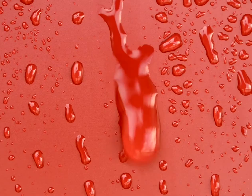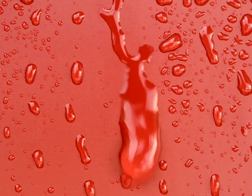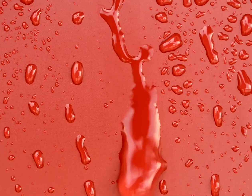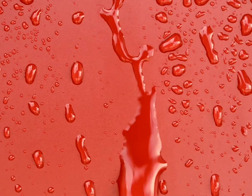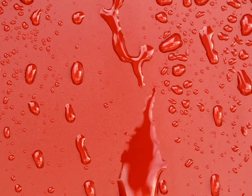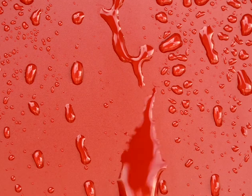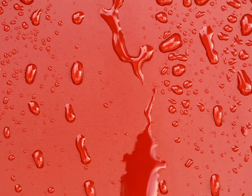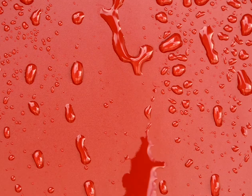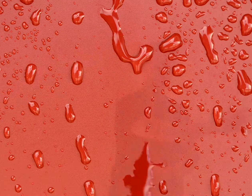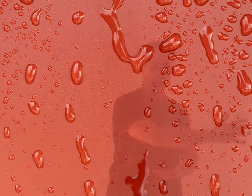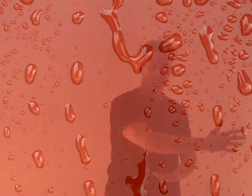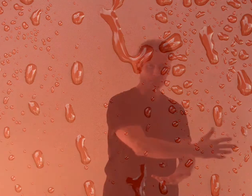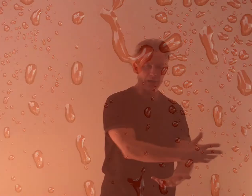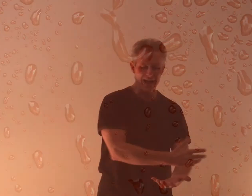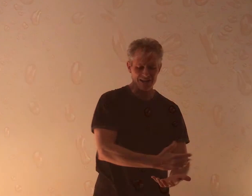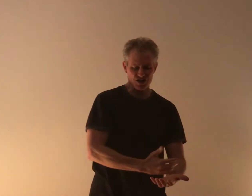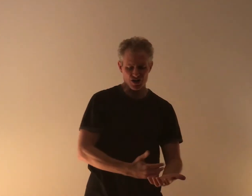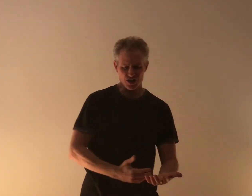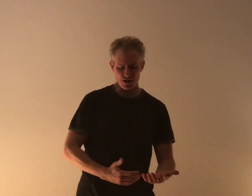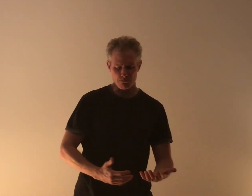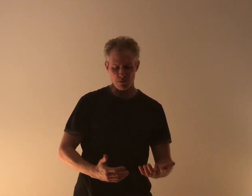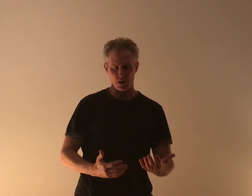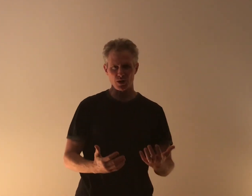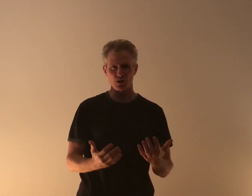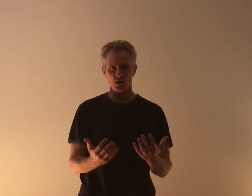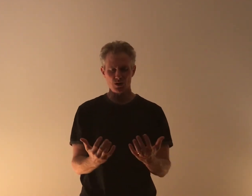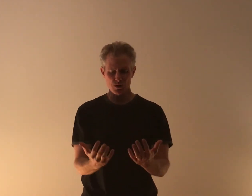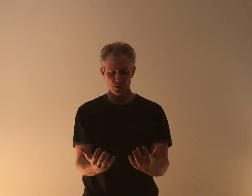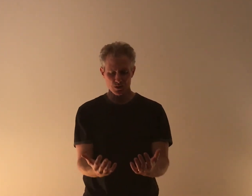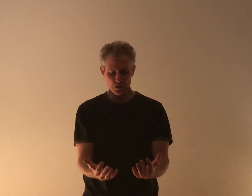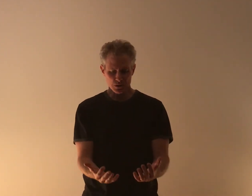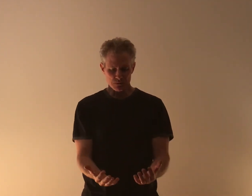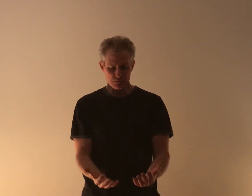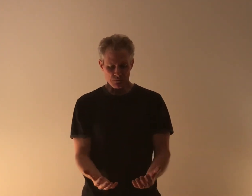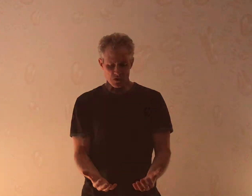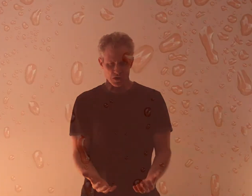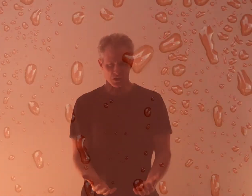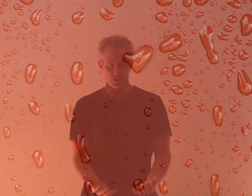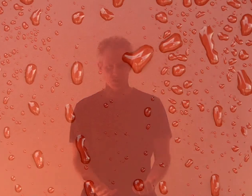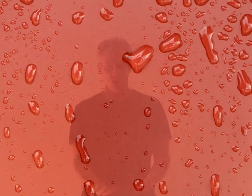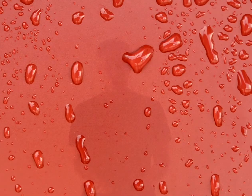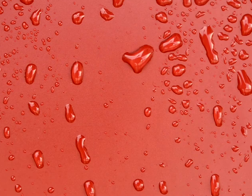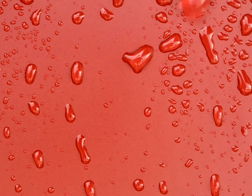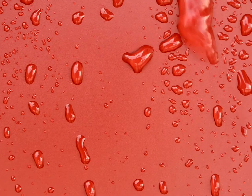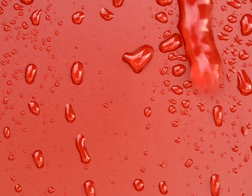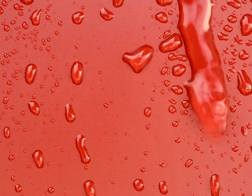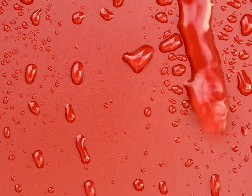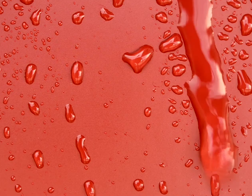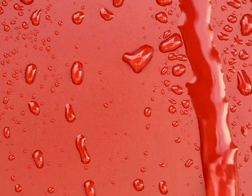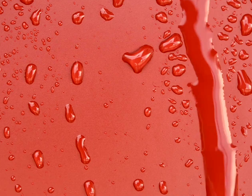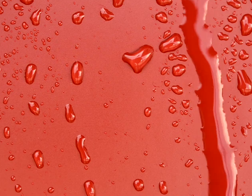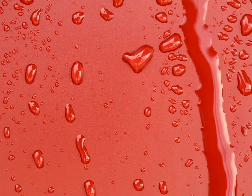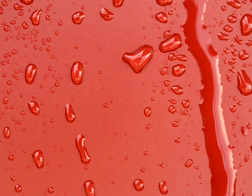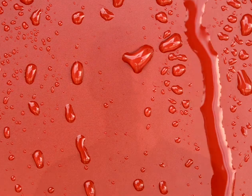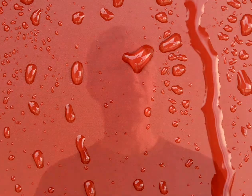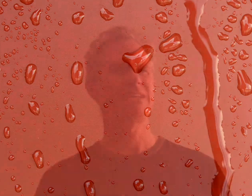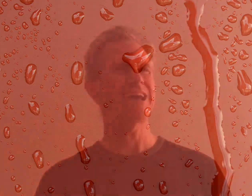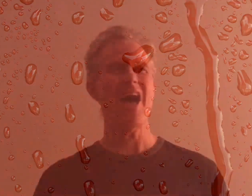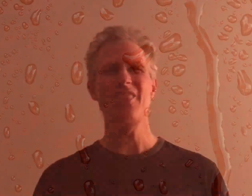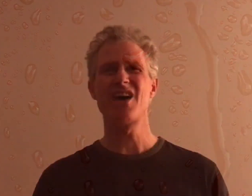spark And compassion to burn Cause all I wanna feel On the other